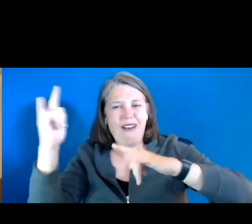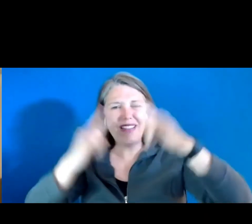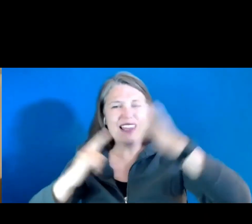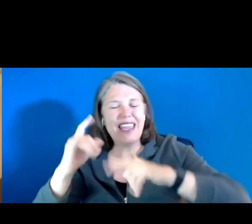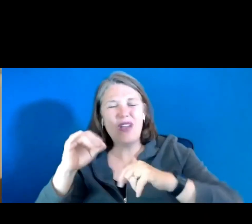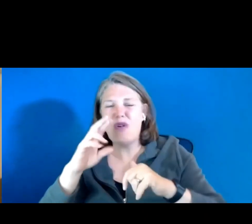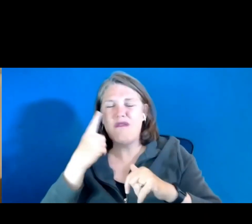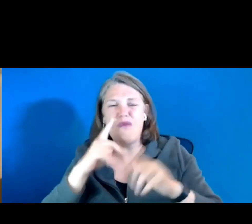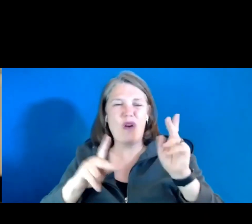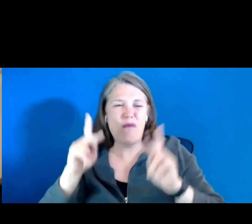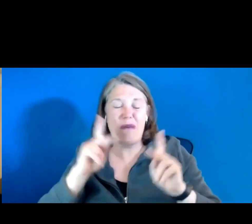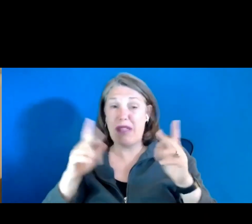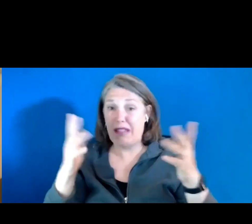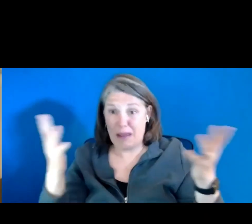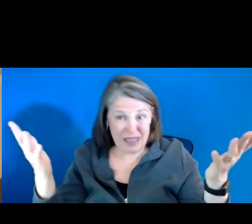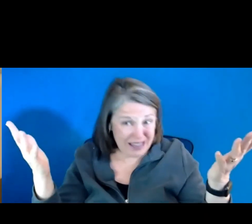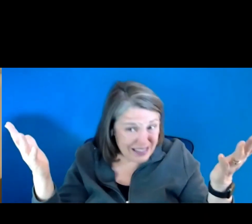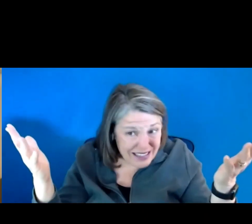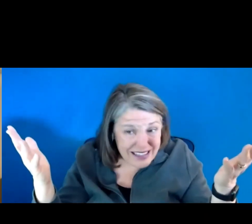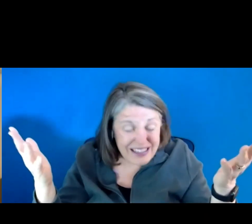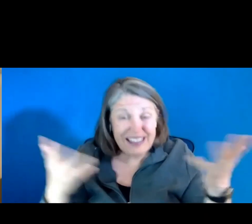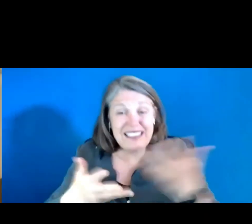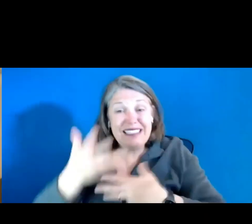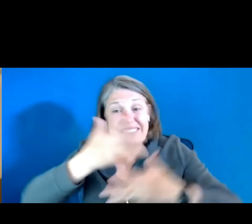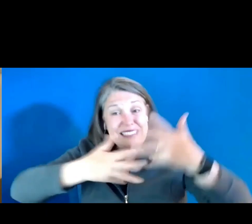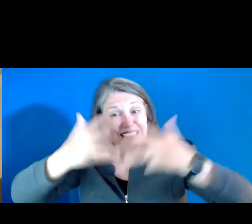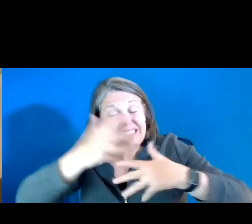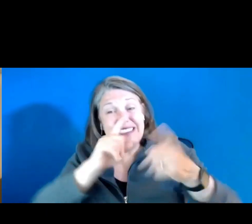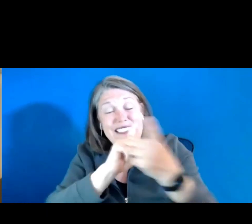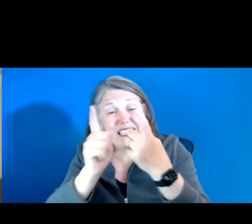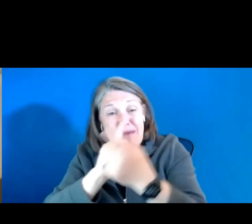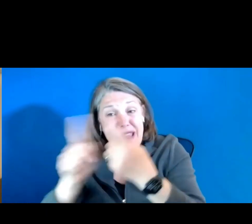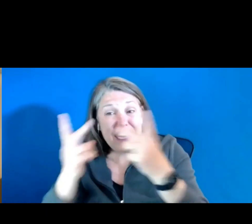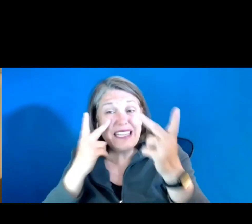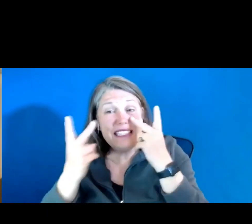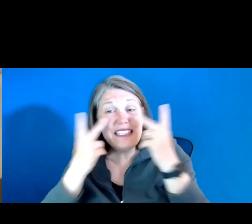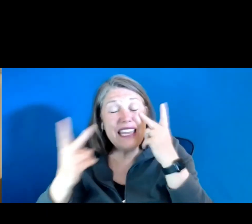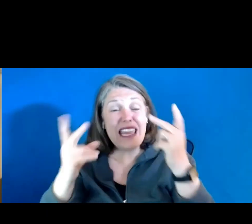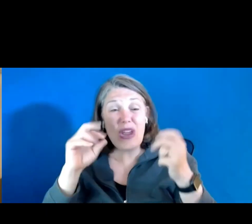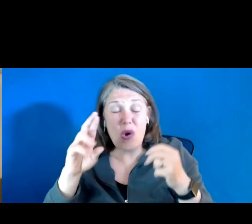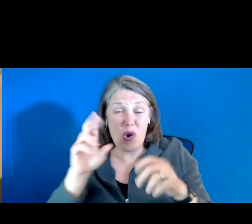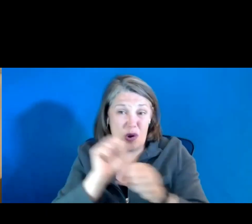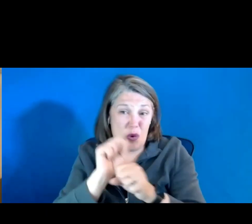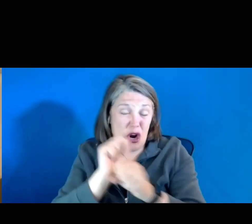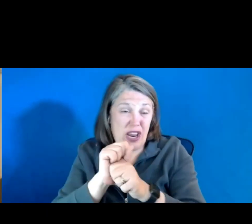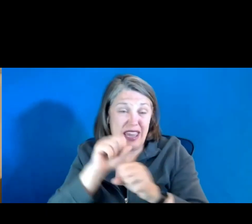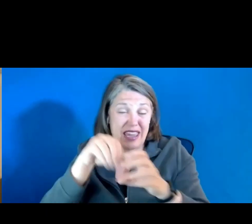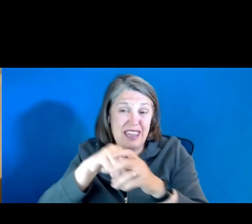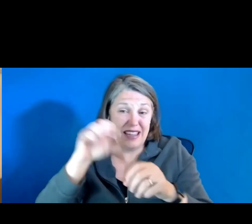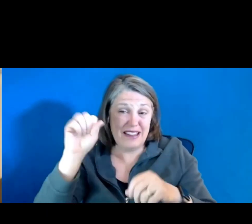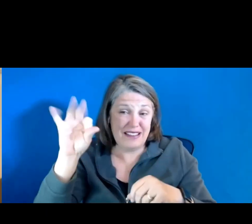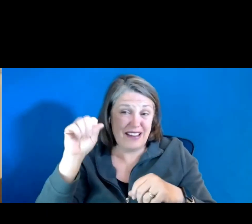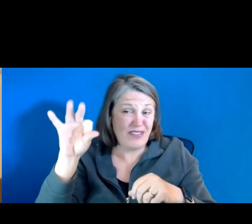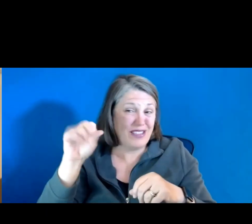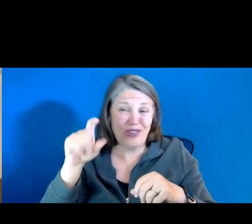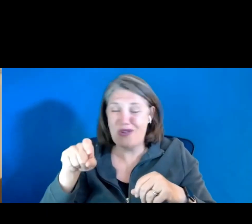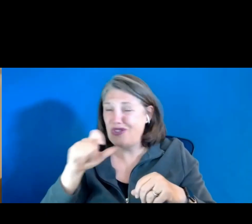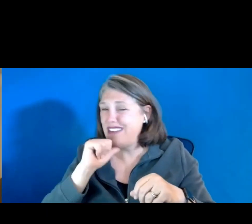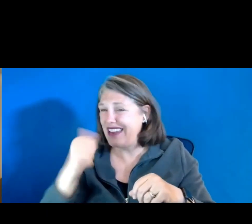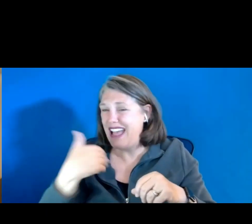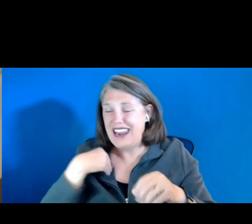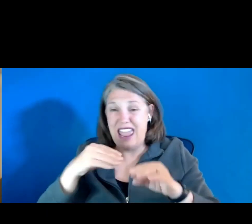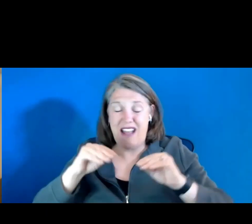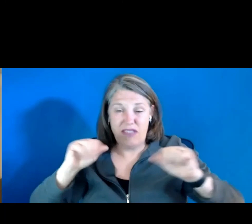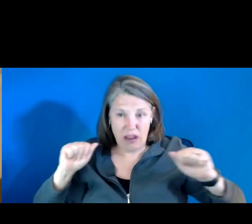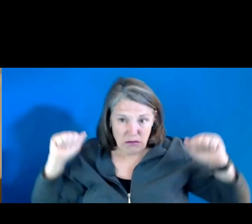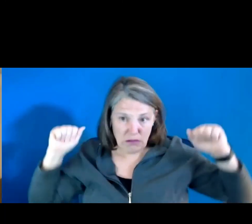would be, who we would be meeting and seeing or those working in San Francisco should not have the influx of